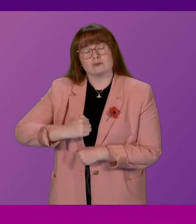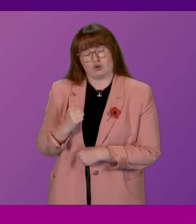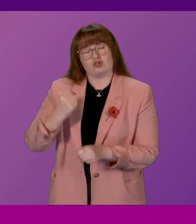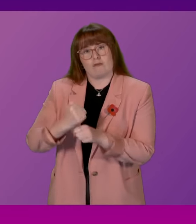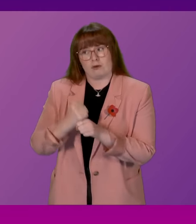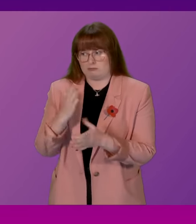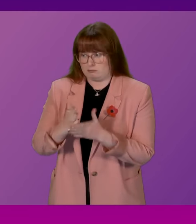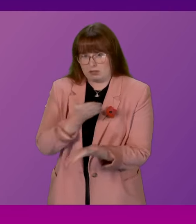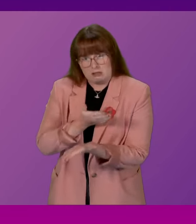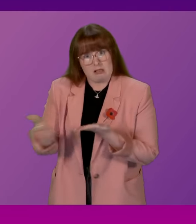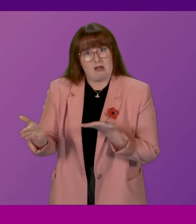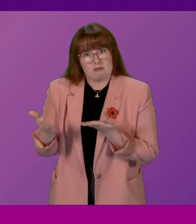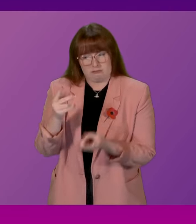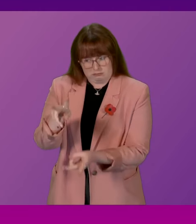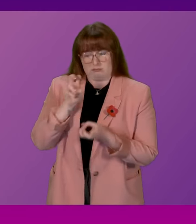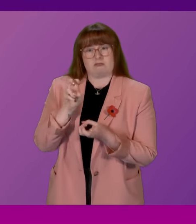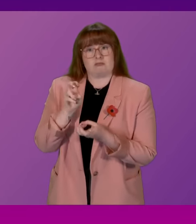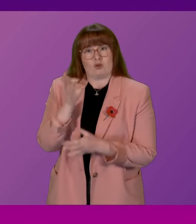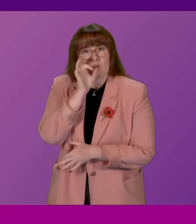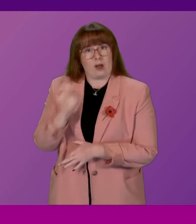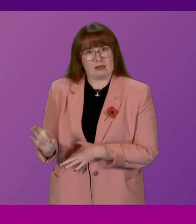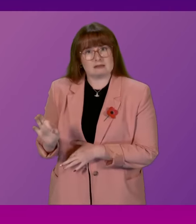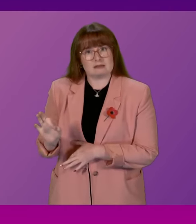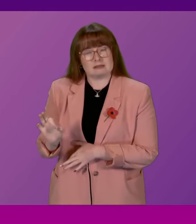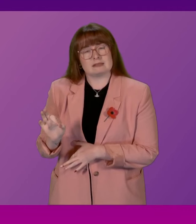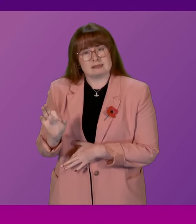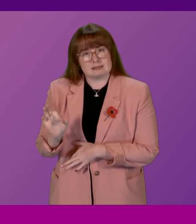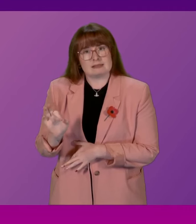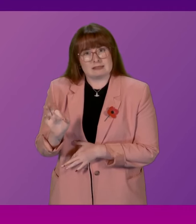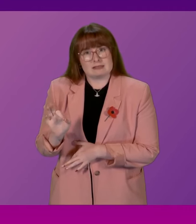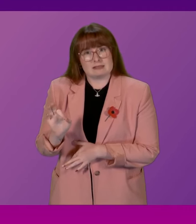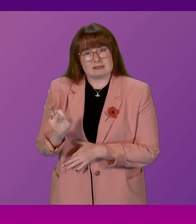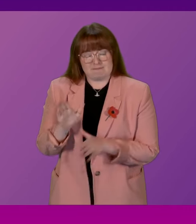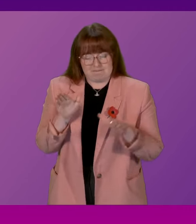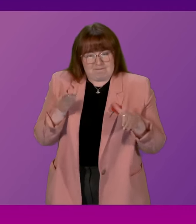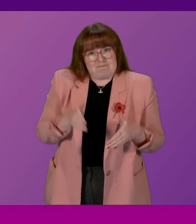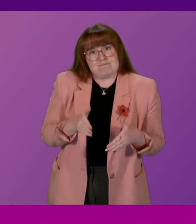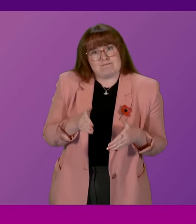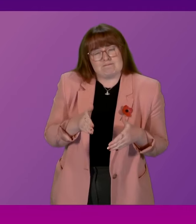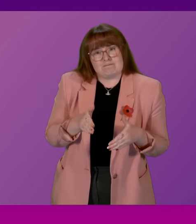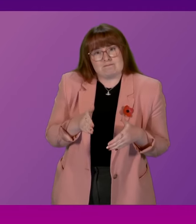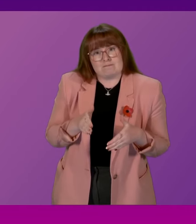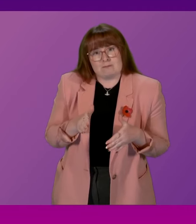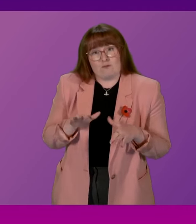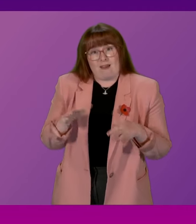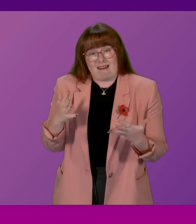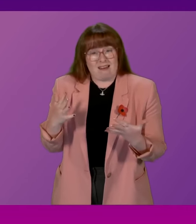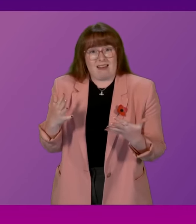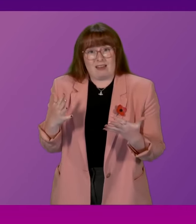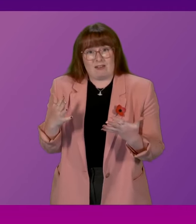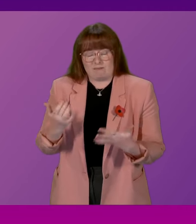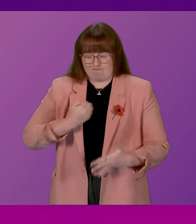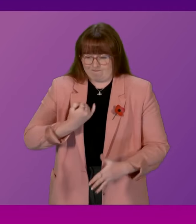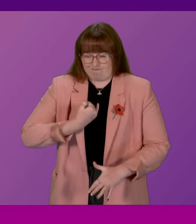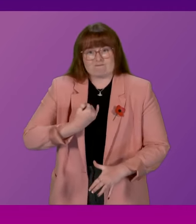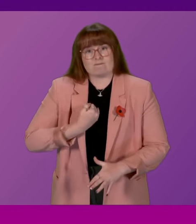the requests from the inquiry in a way that was too narrow. And for any shortcomings on our